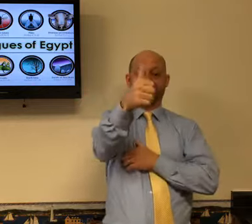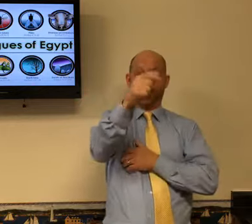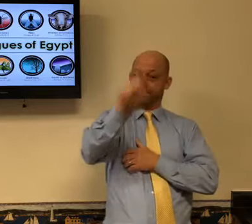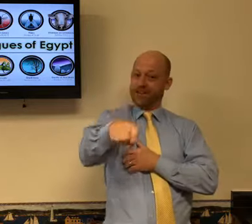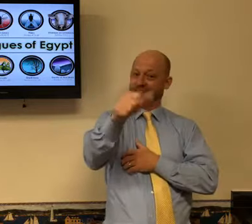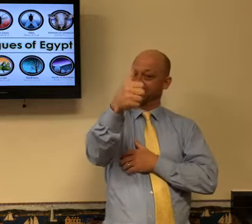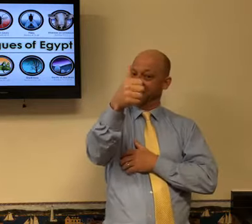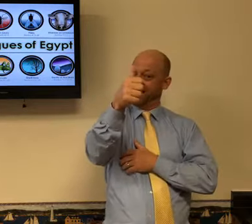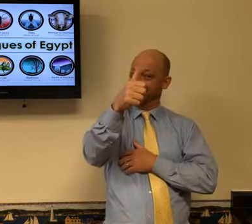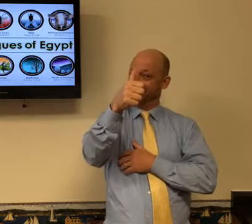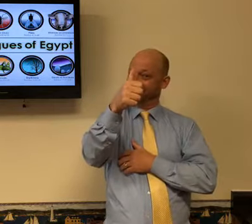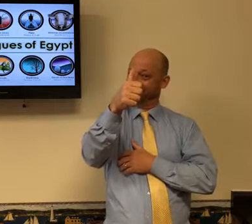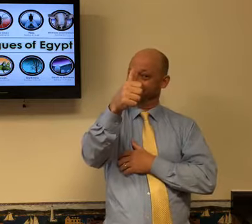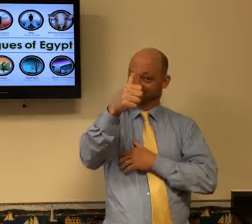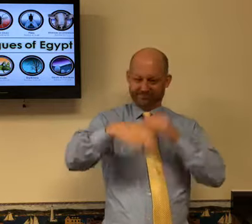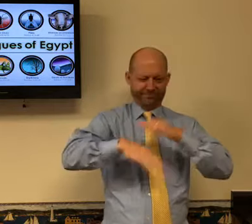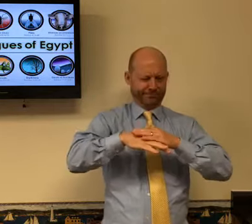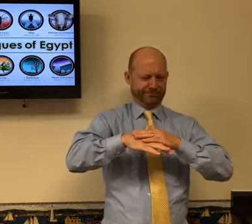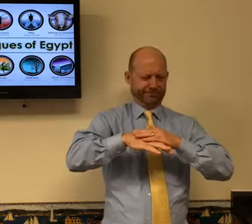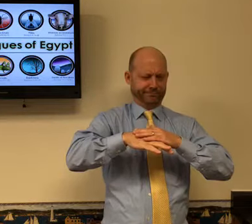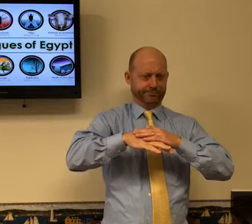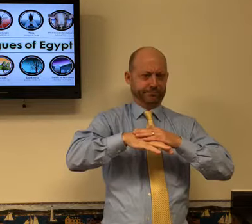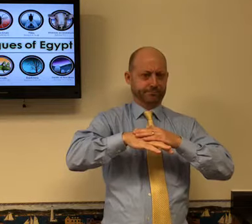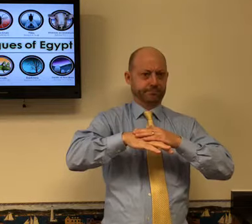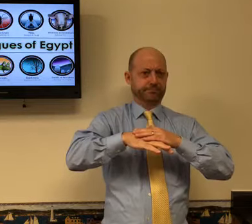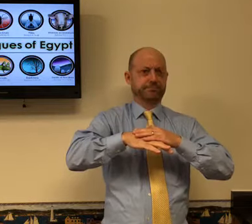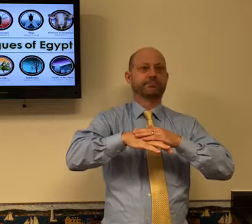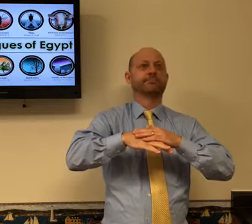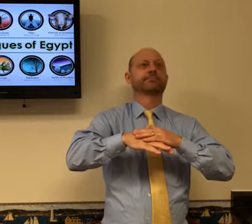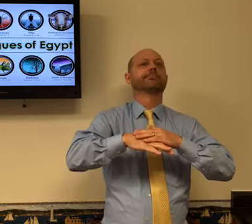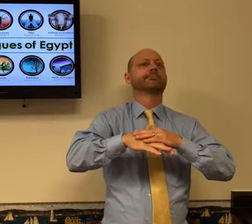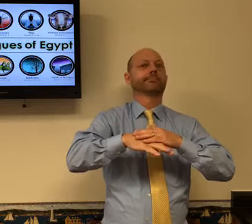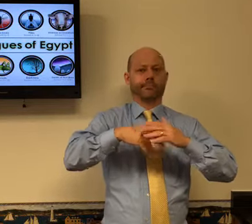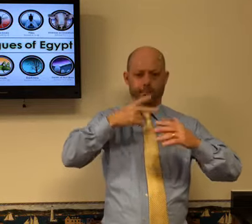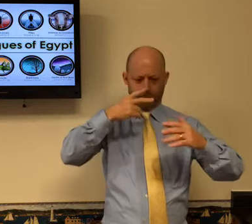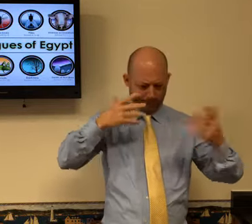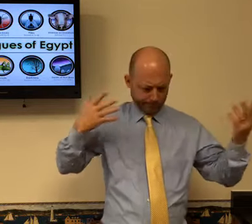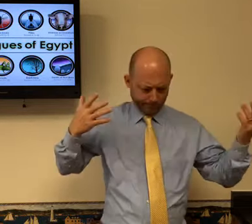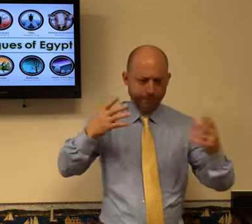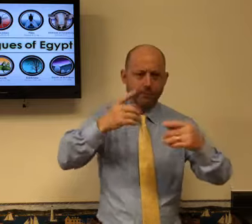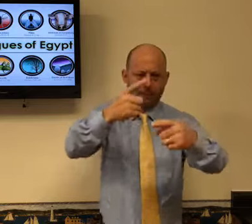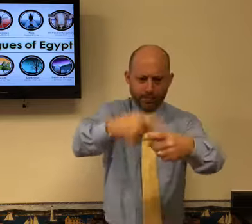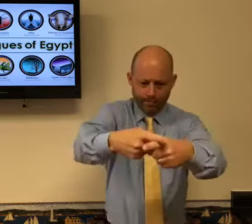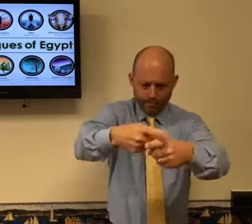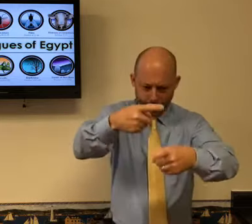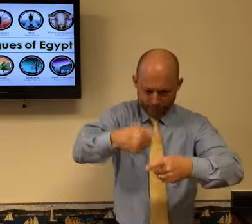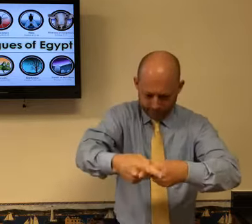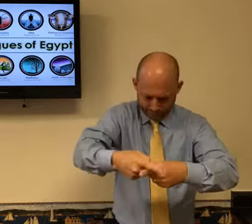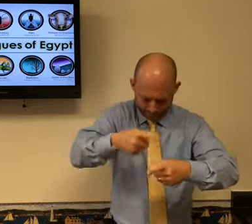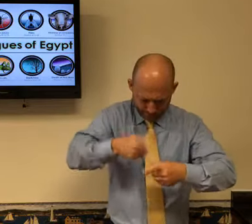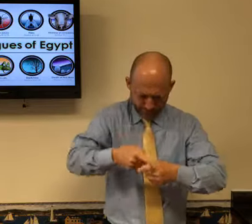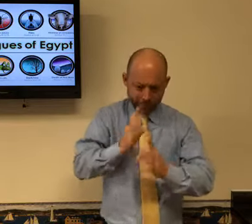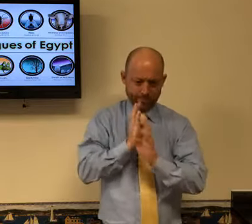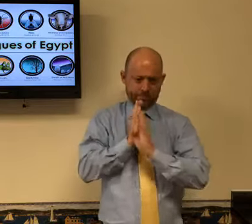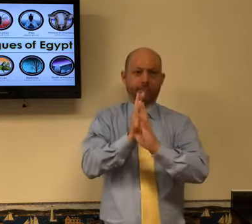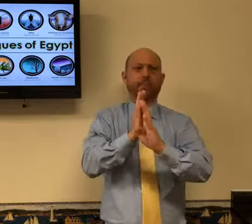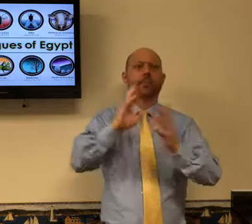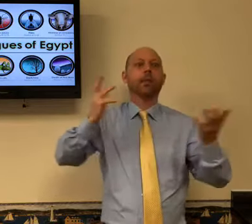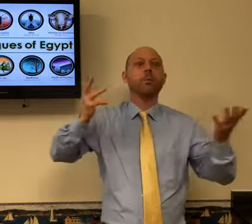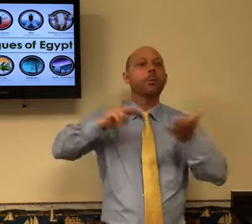Uh, just like the governor's order, you can have no more than 10 in a group, uh, and in a certain